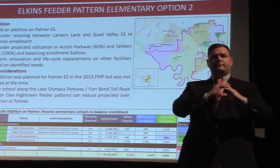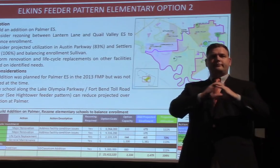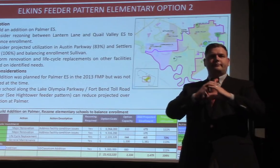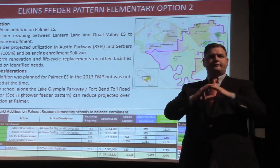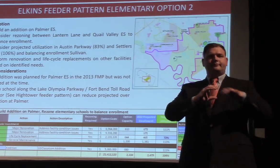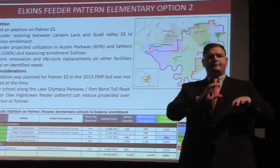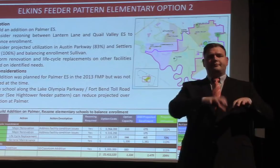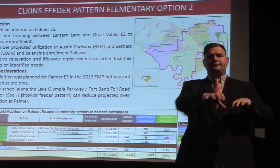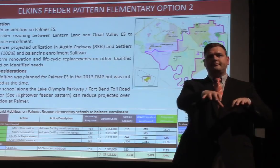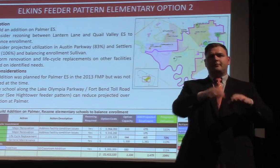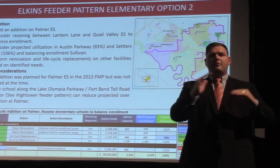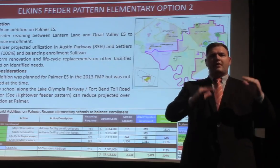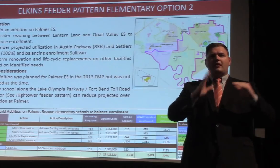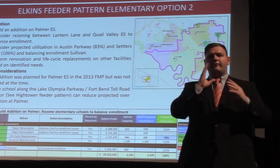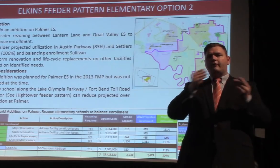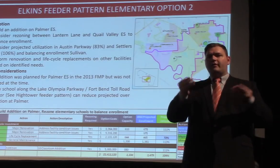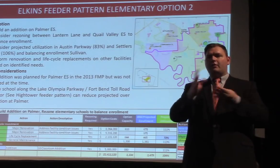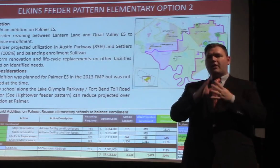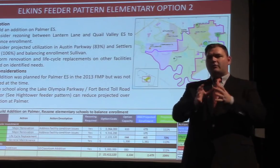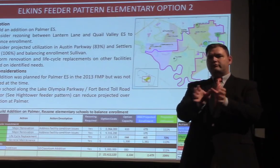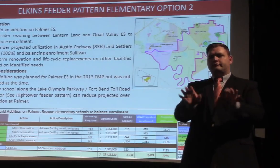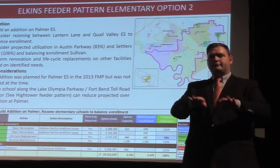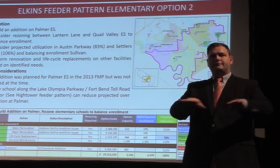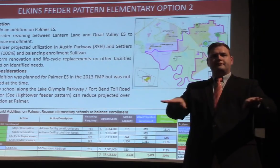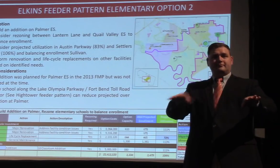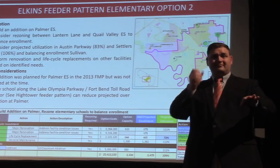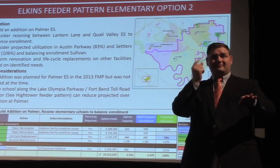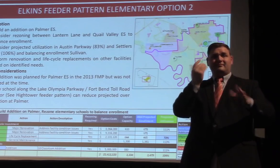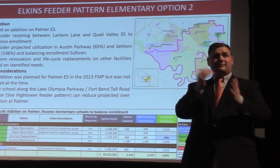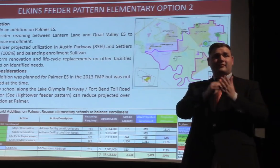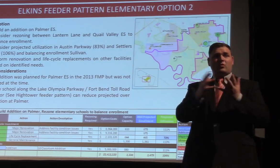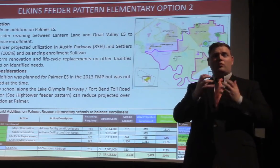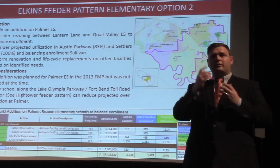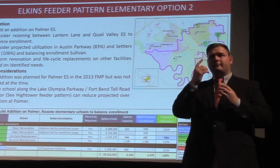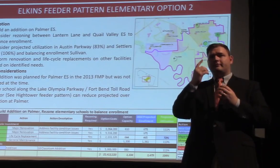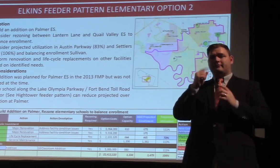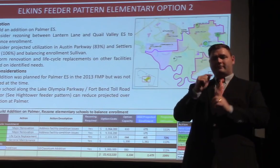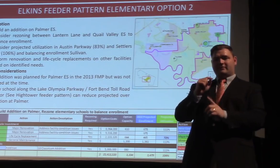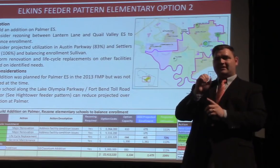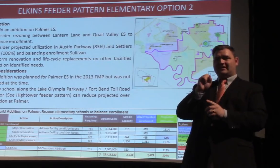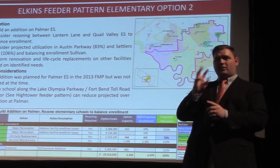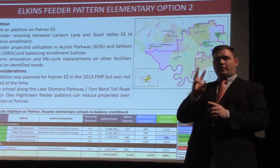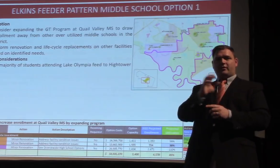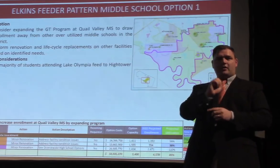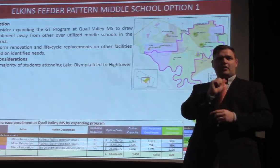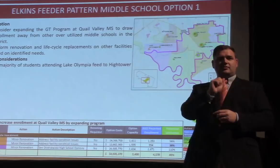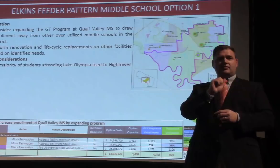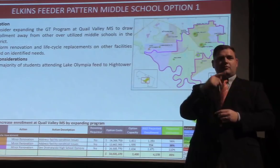growth. And again, we also want to consider that possible additional capacity at Settlers Way and Austin Parkway.